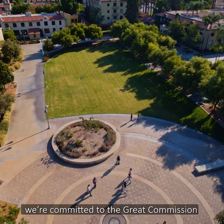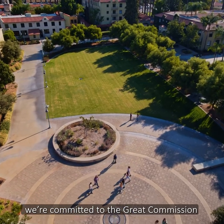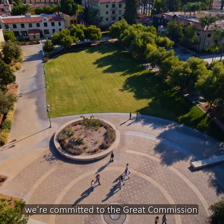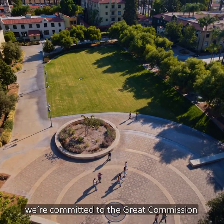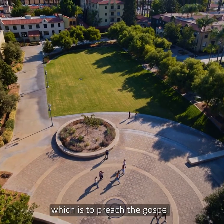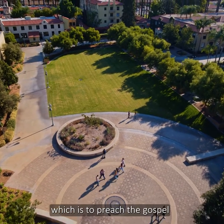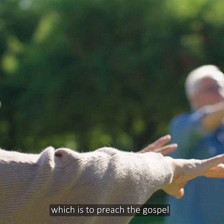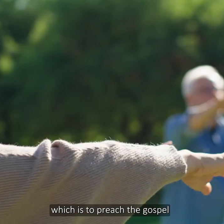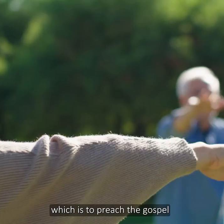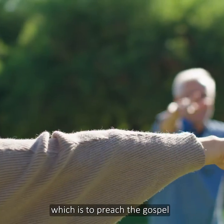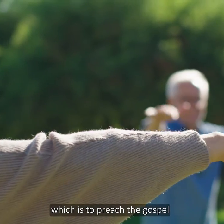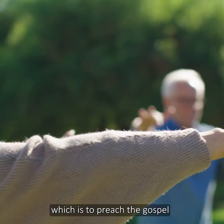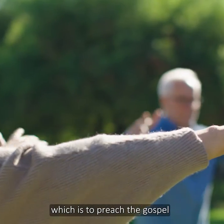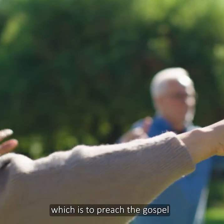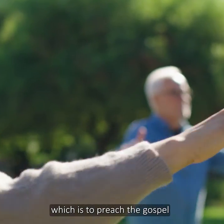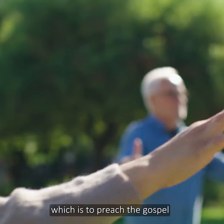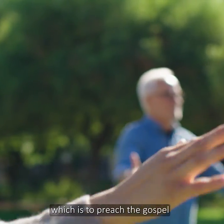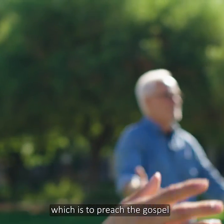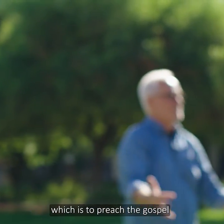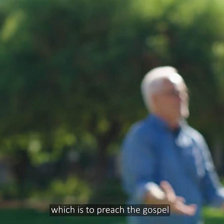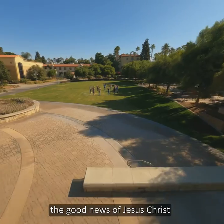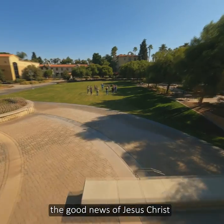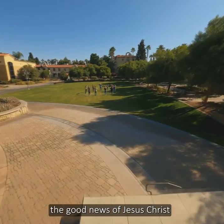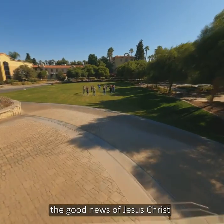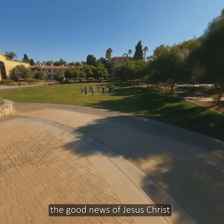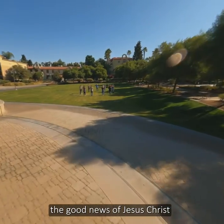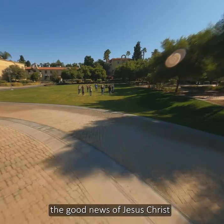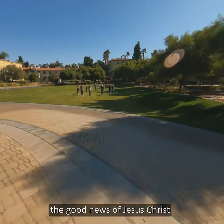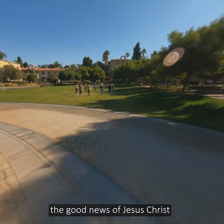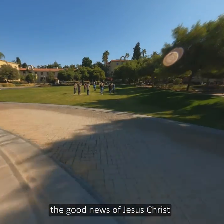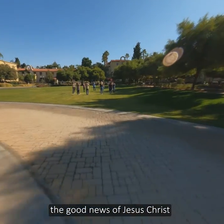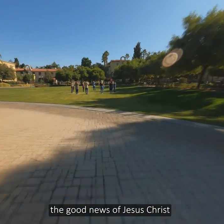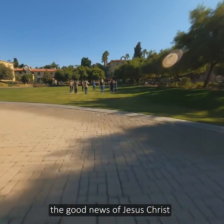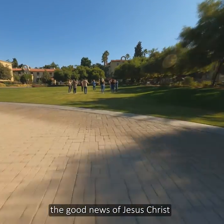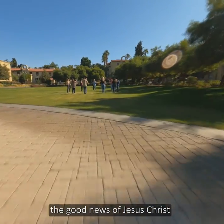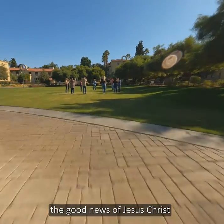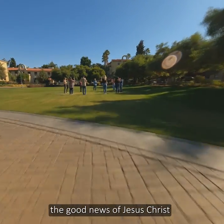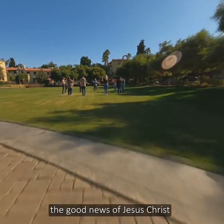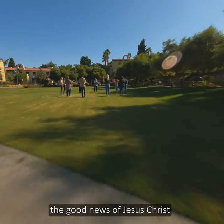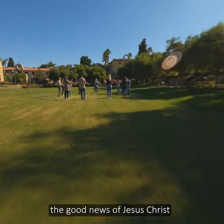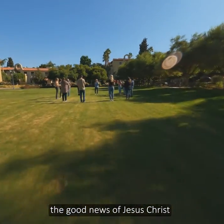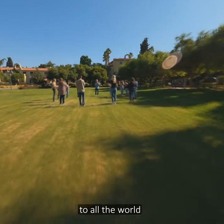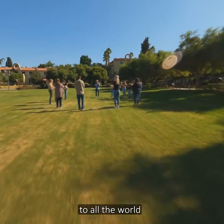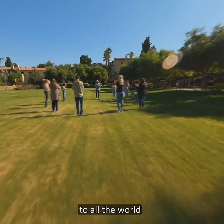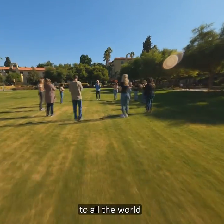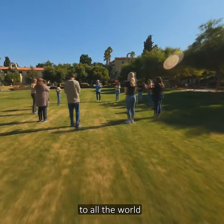which is to preach the gospel, the good news of Jesus Christ to all the